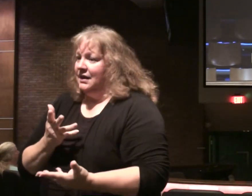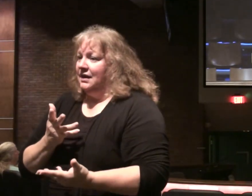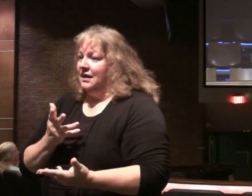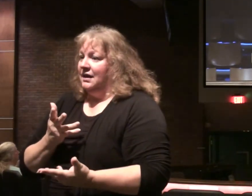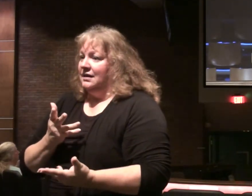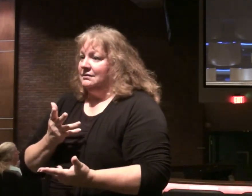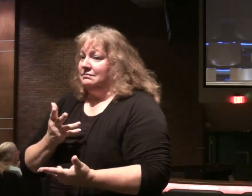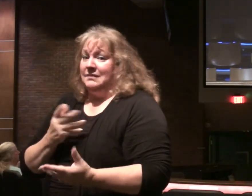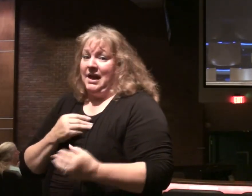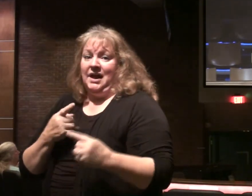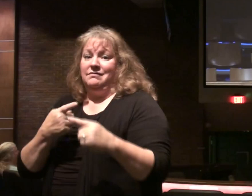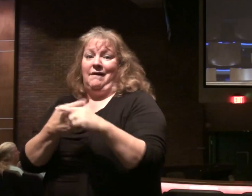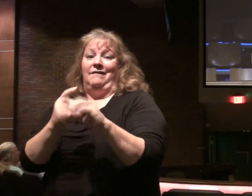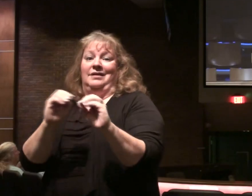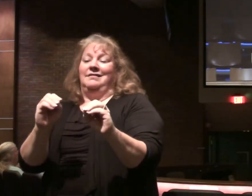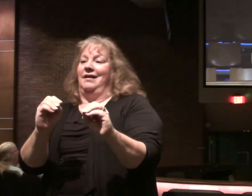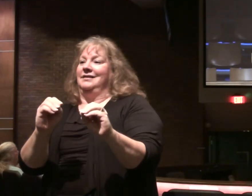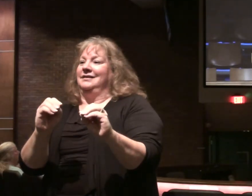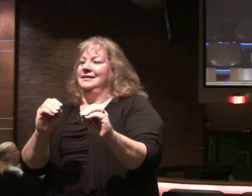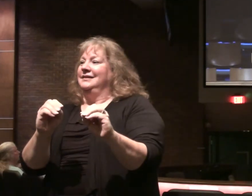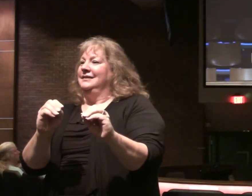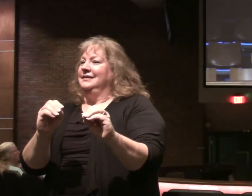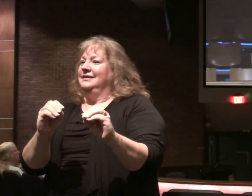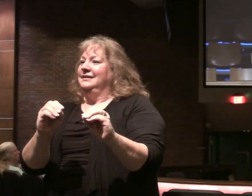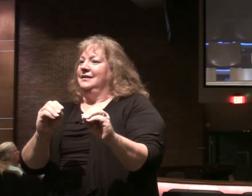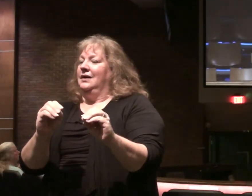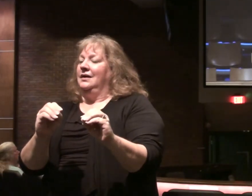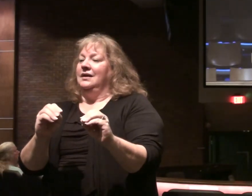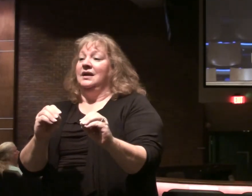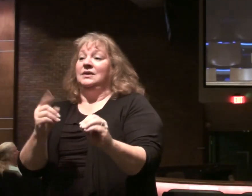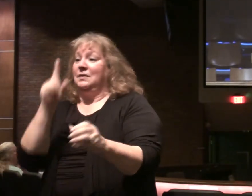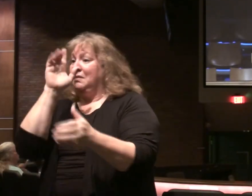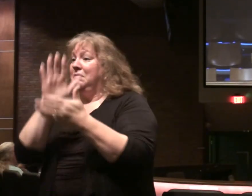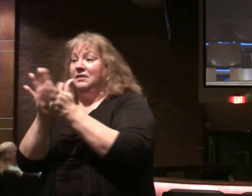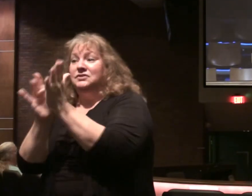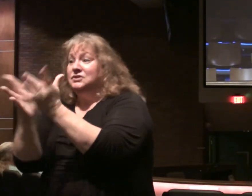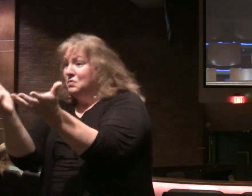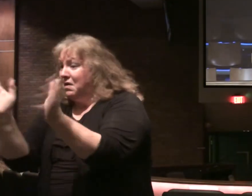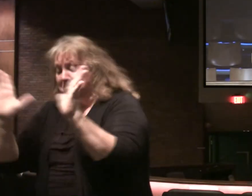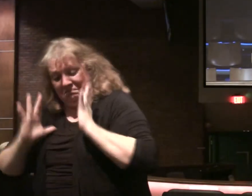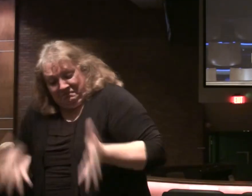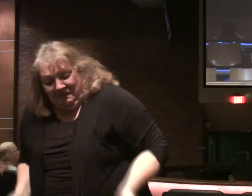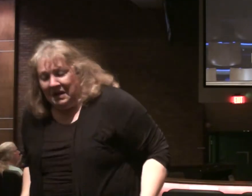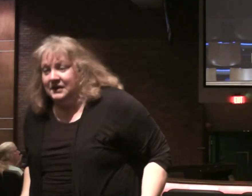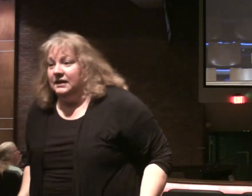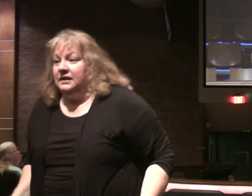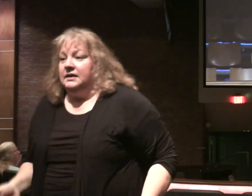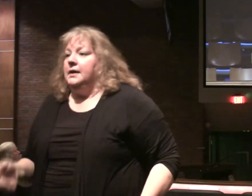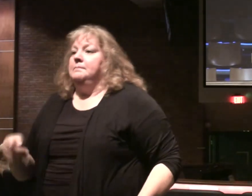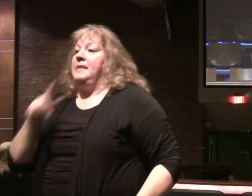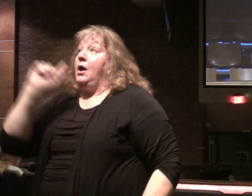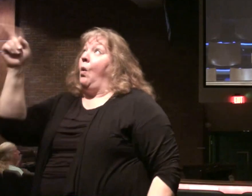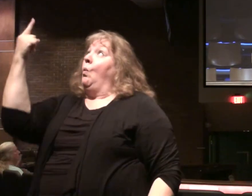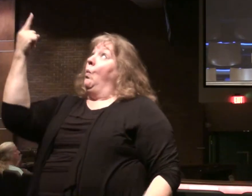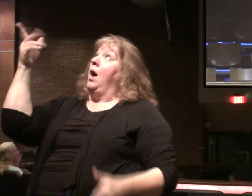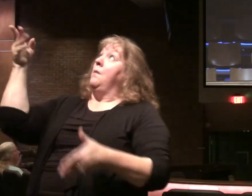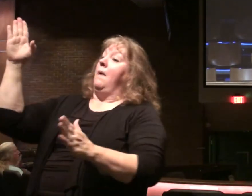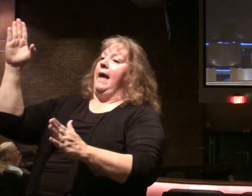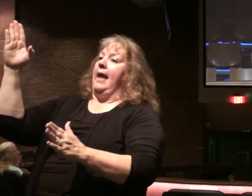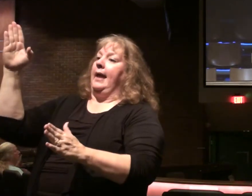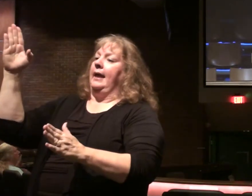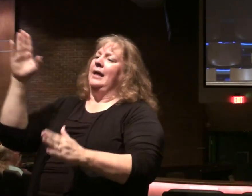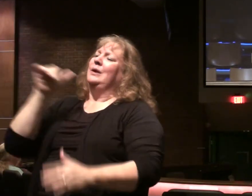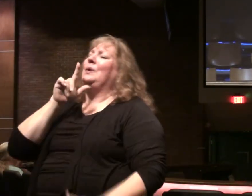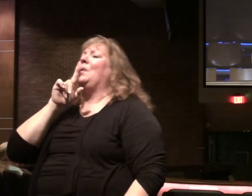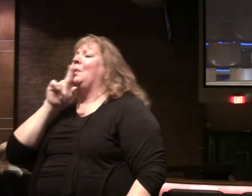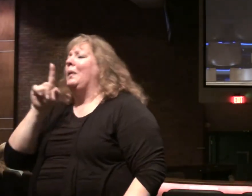conflict with the word. We live in a pluralistic society. You can believe in Jesus all you want. As long as say he's not the only way. As long as you actually don't